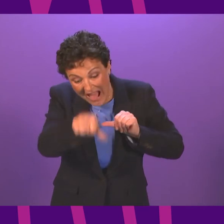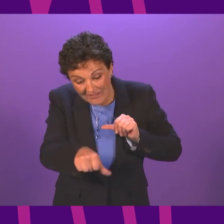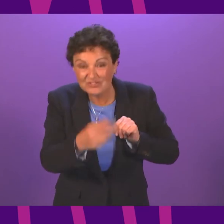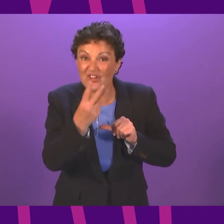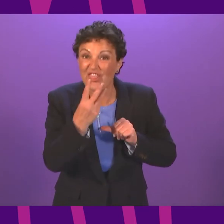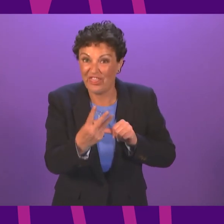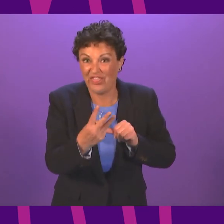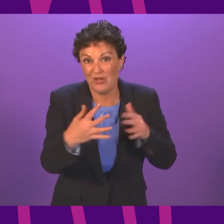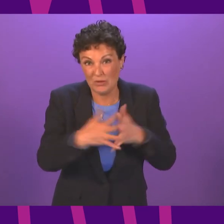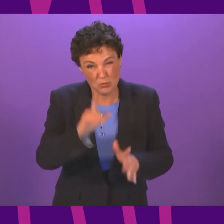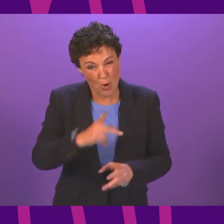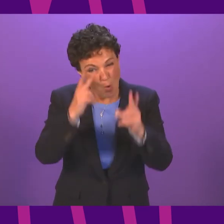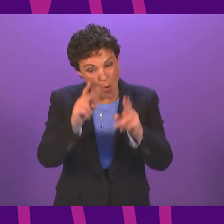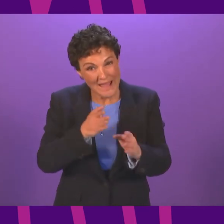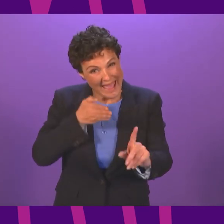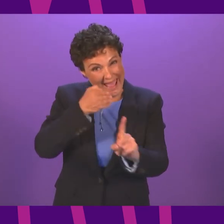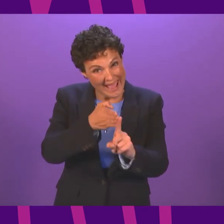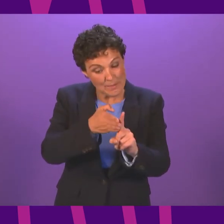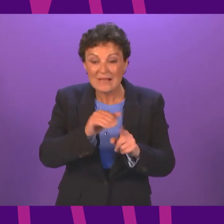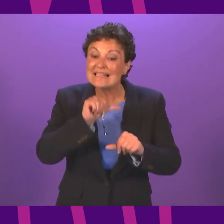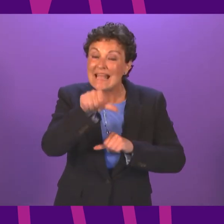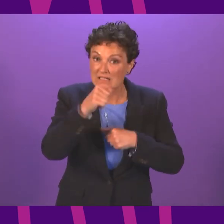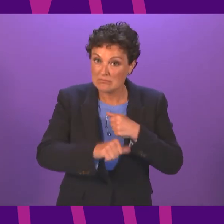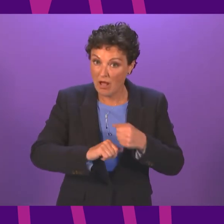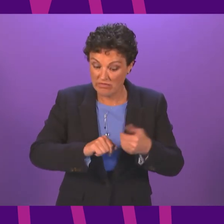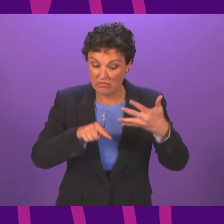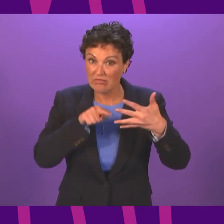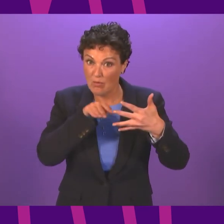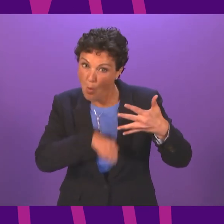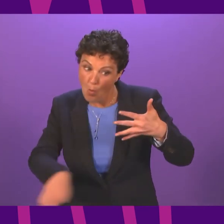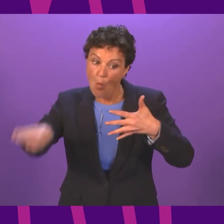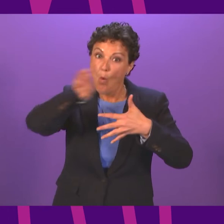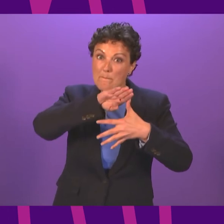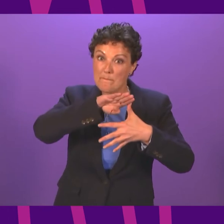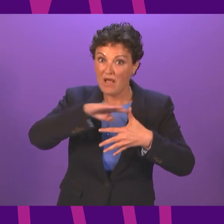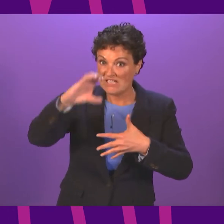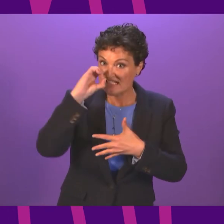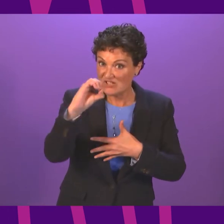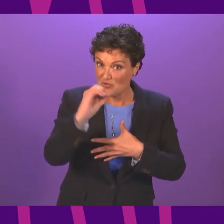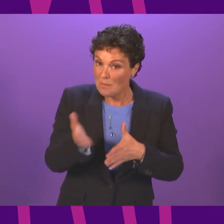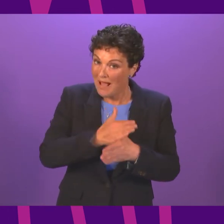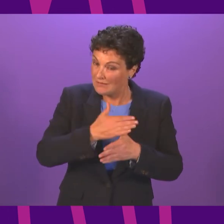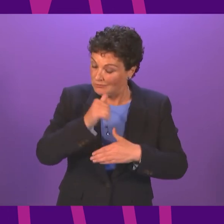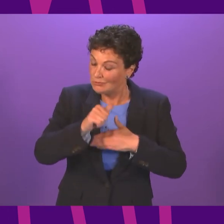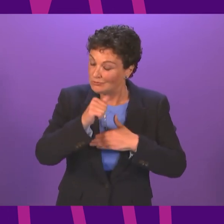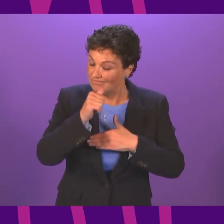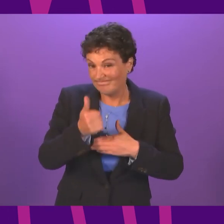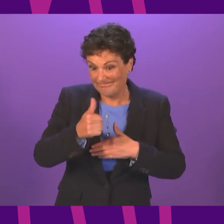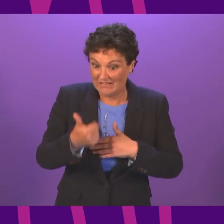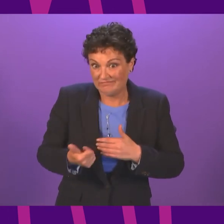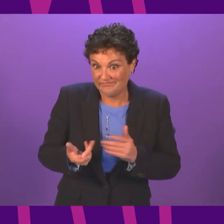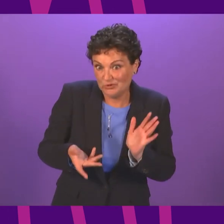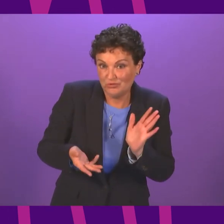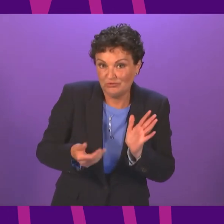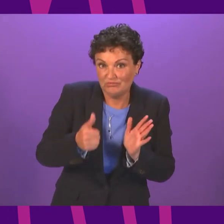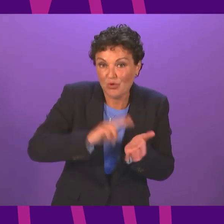level zero next month. With the exception of these changes, our assumption, based on recent case numbers, is that